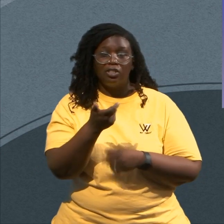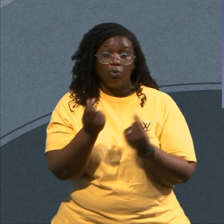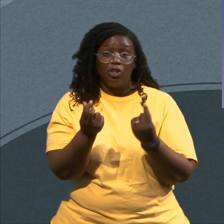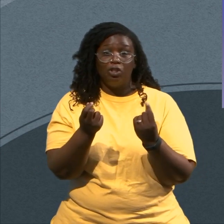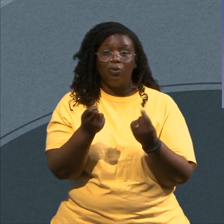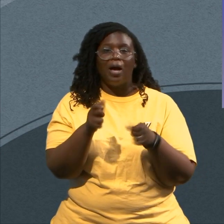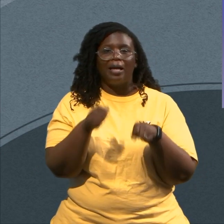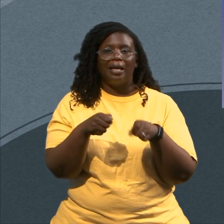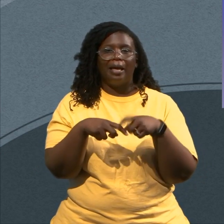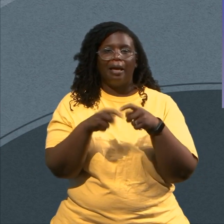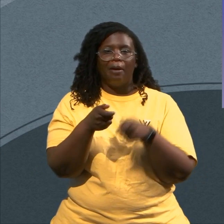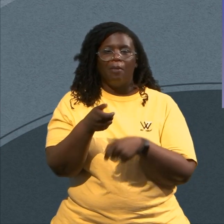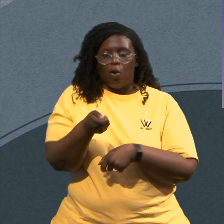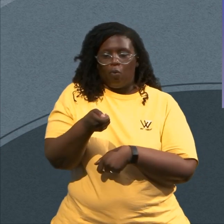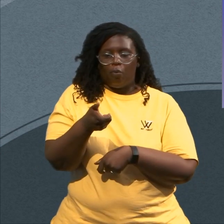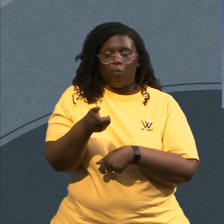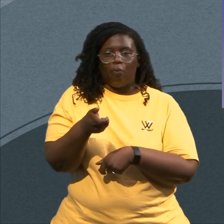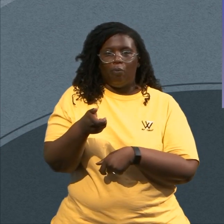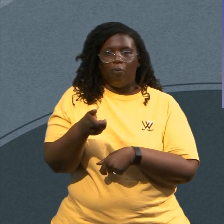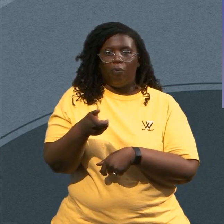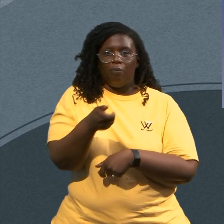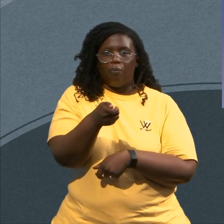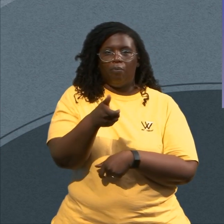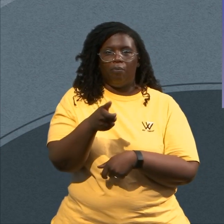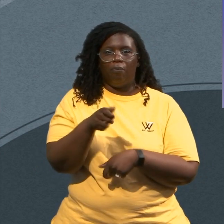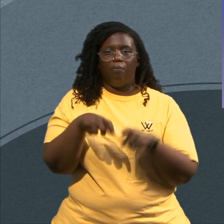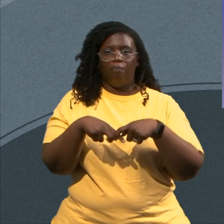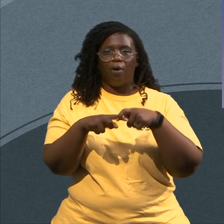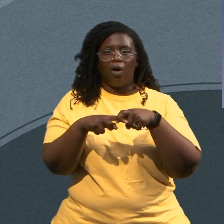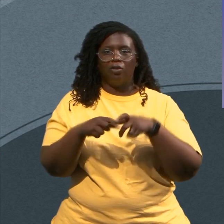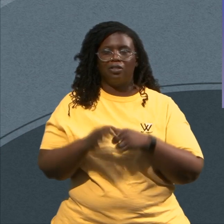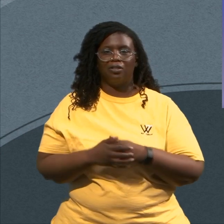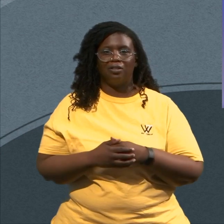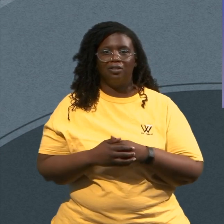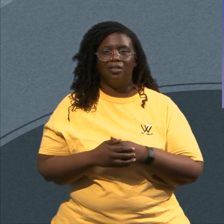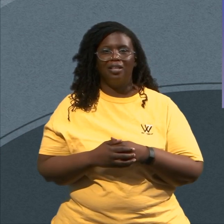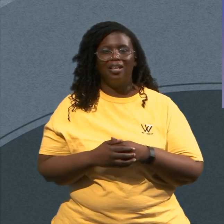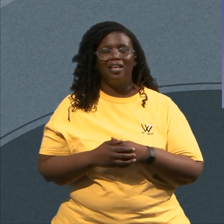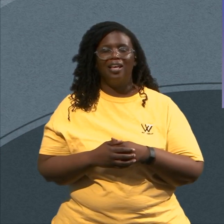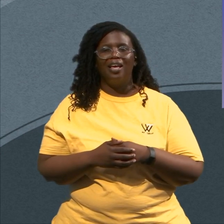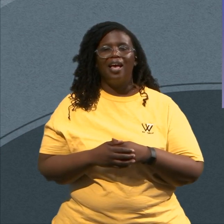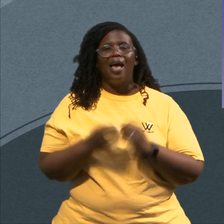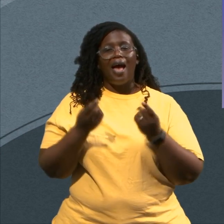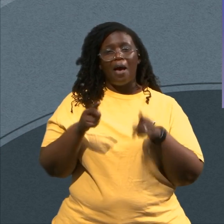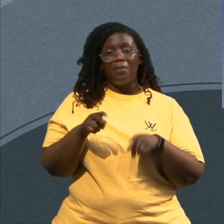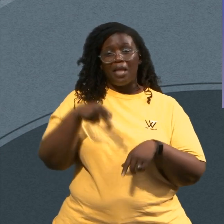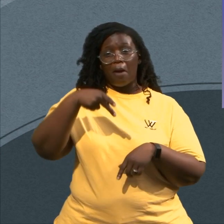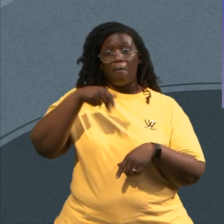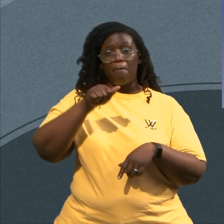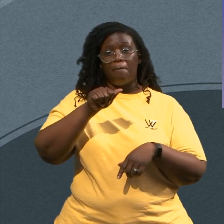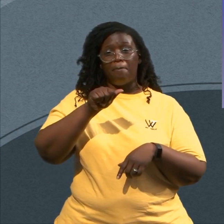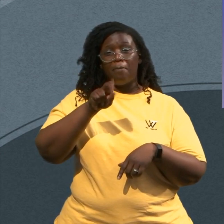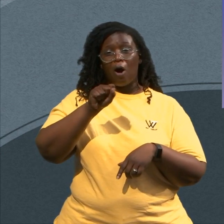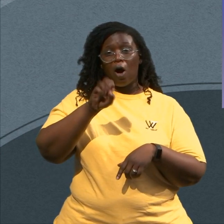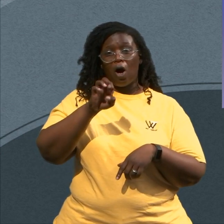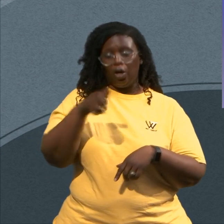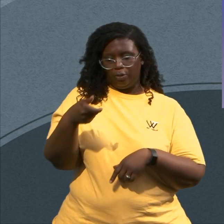When I hit the pause button I'm basically saying I hope y'all get this in the spirit I'm basically saying